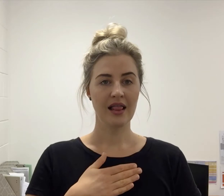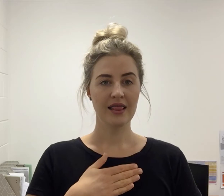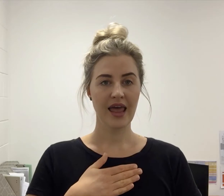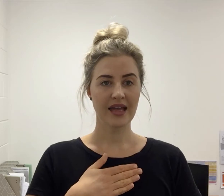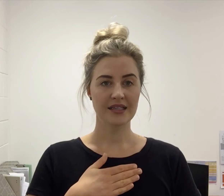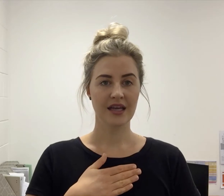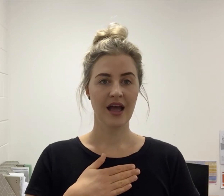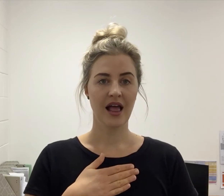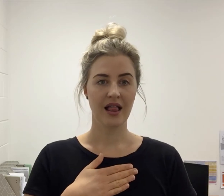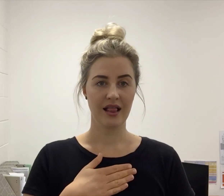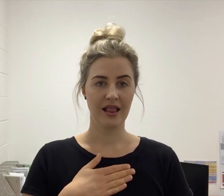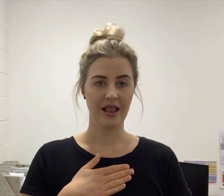Let, uh.